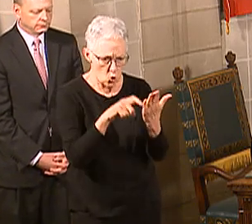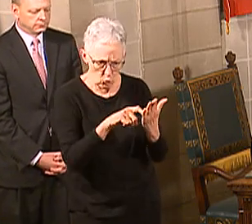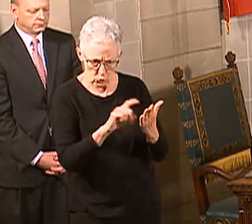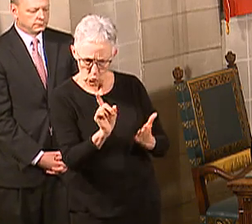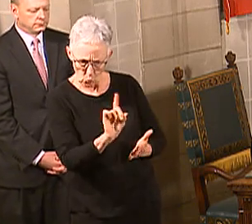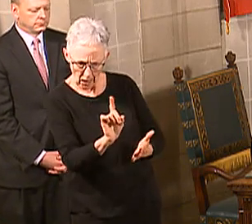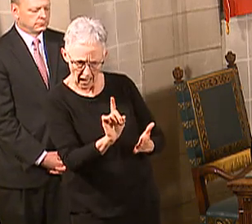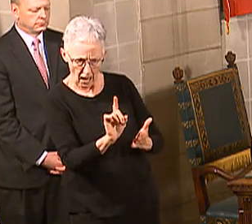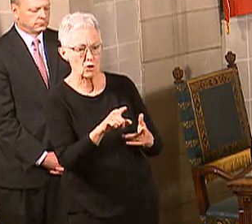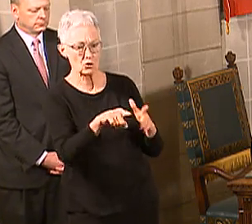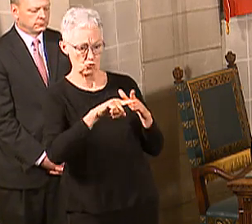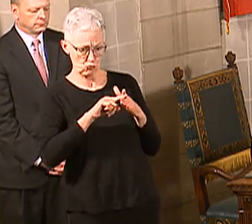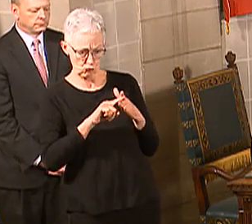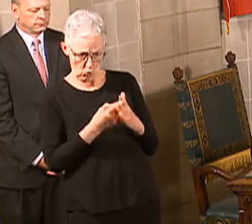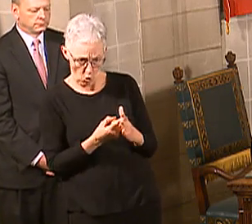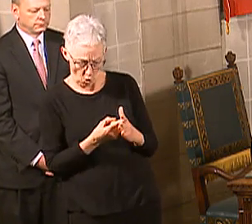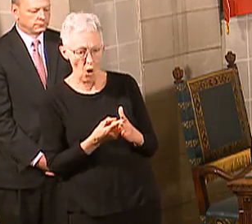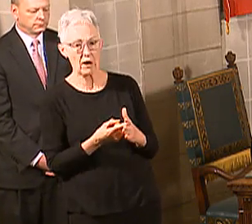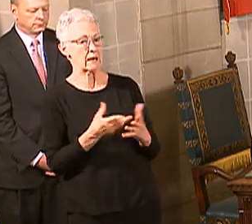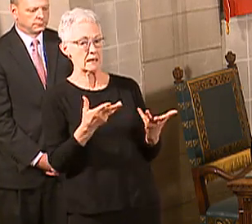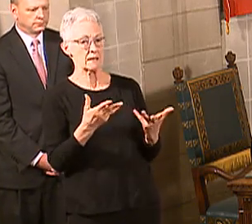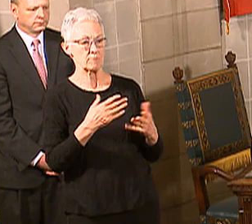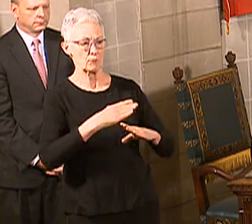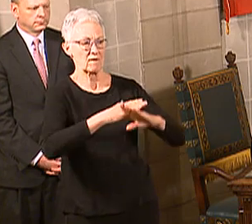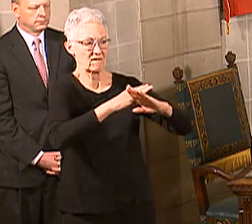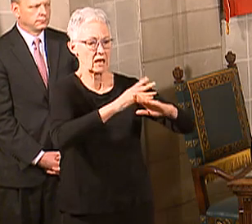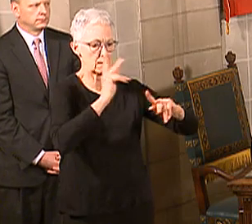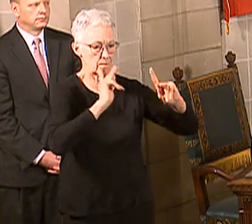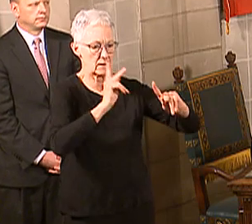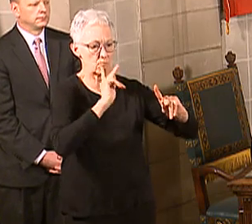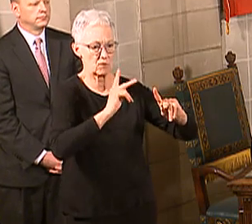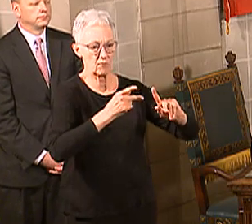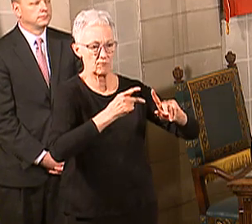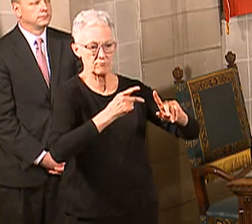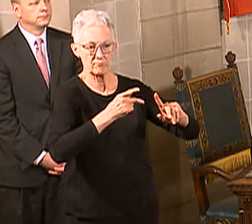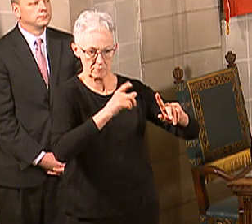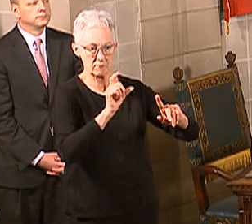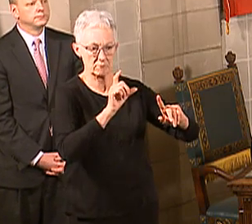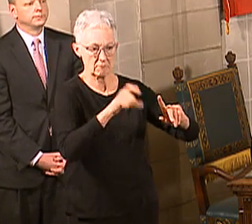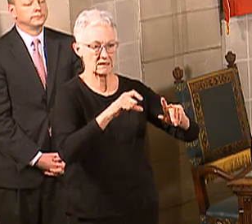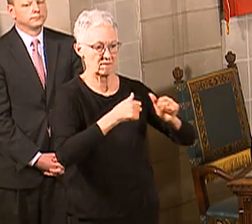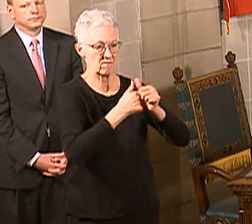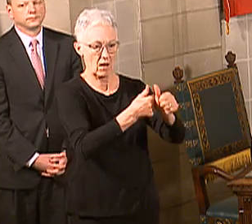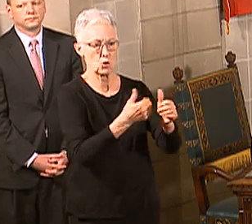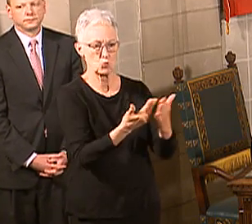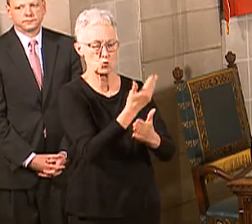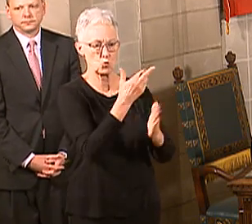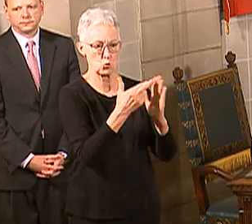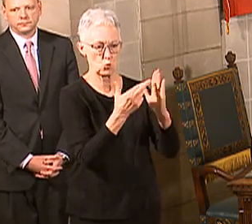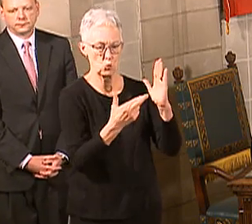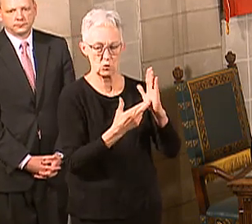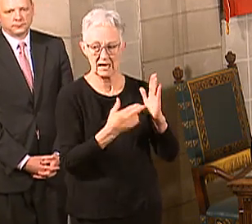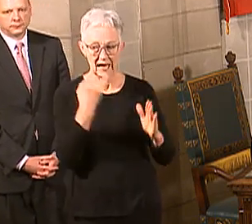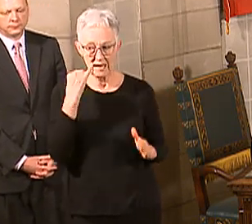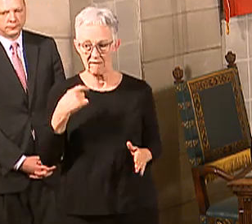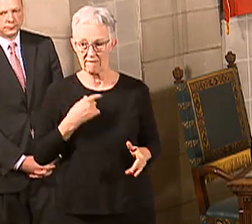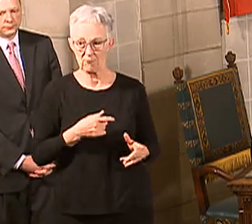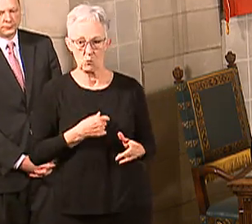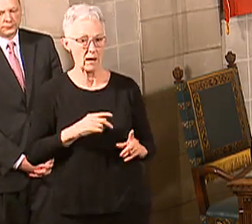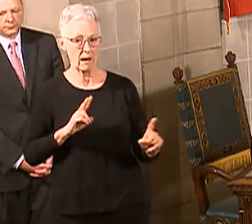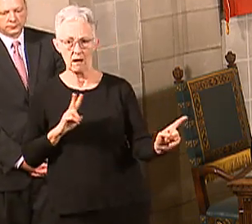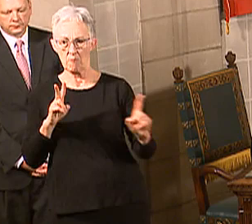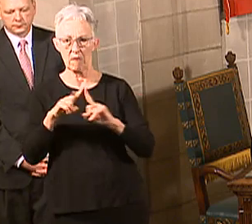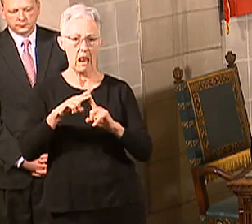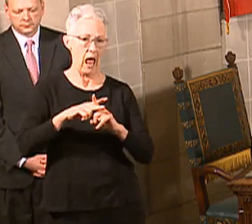go too early. Because if we go too early, what happens is people may get tired, they may stop paying attention to the things we're asking them to do with regard to the